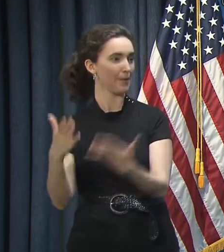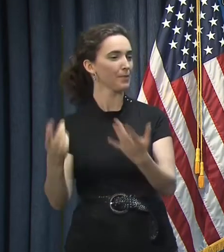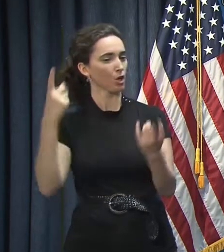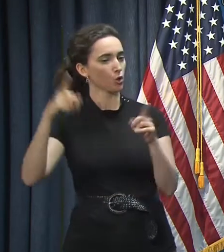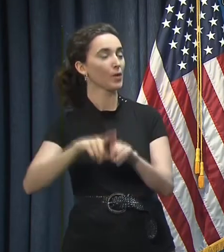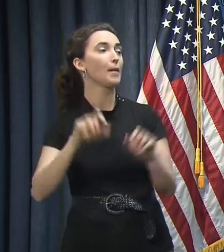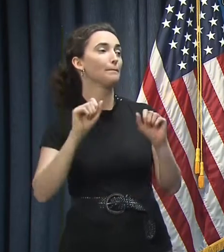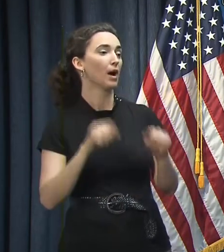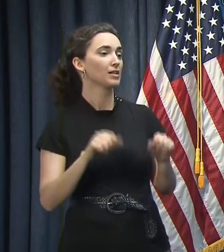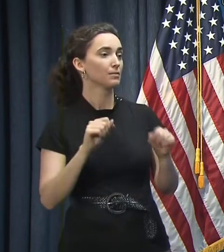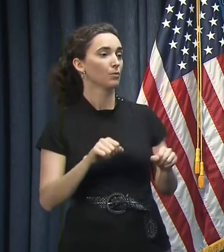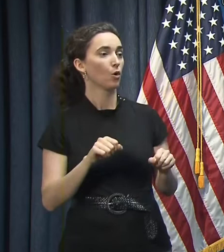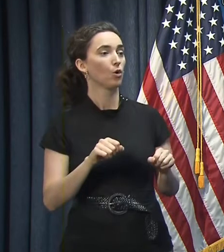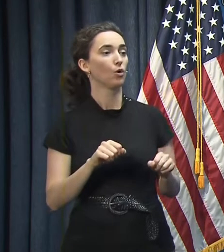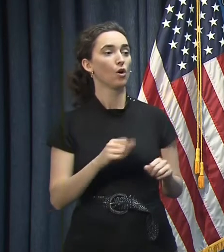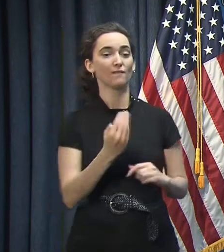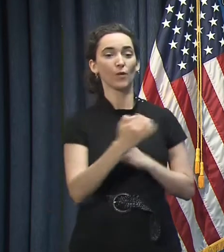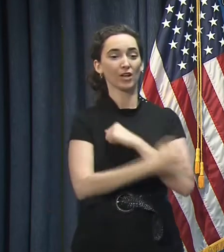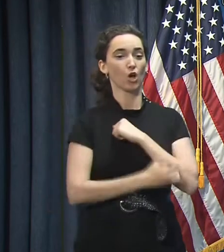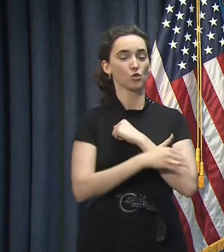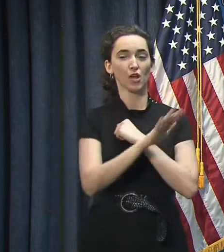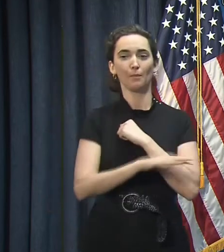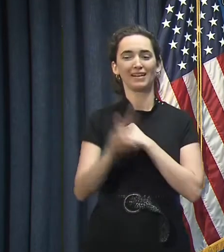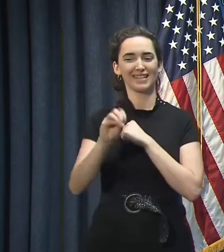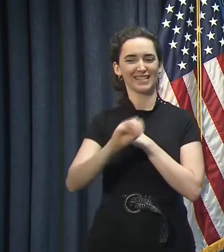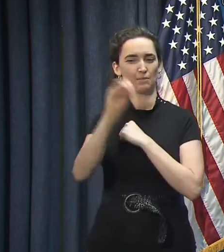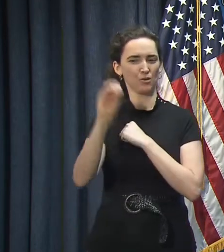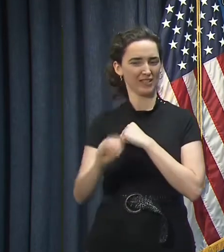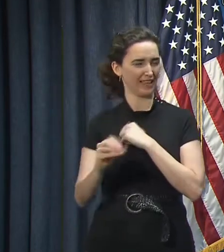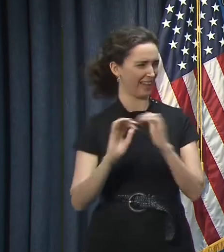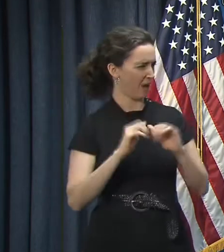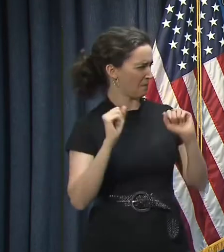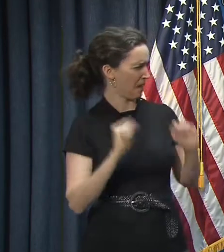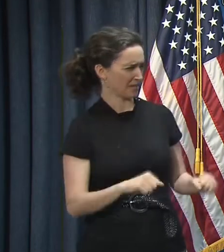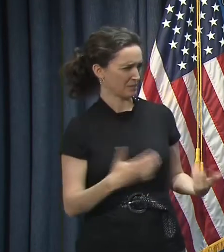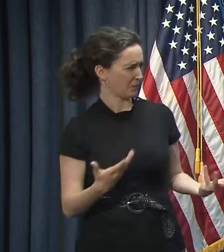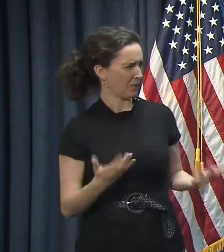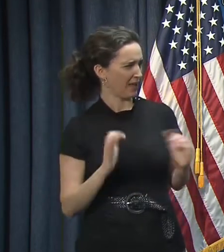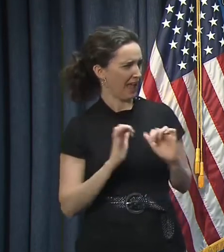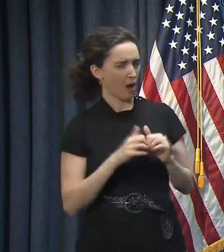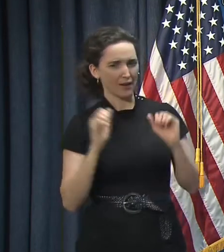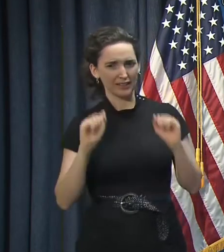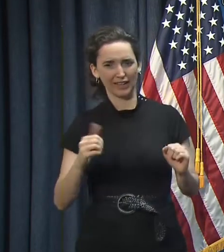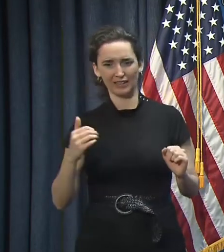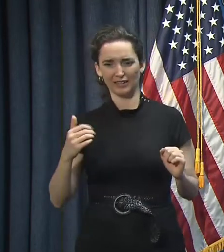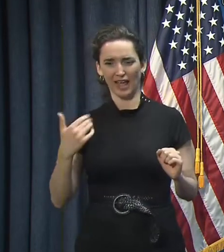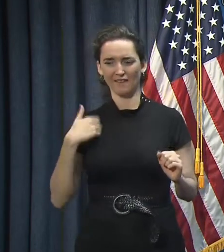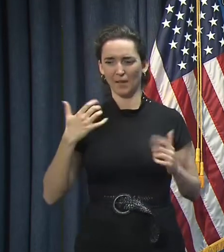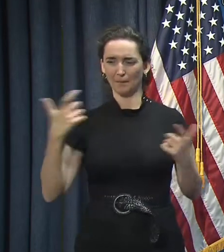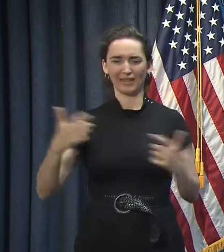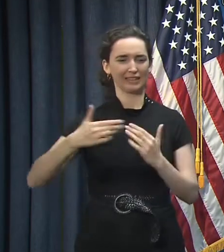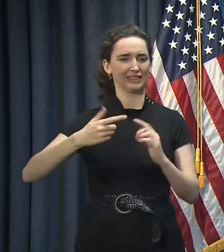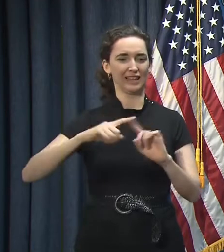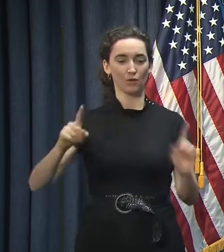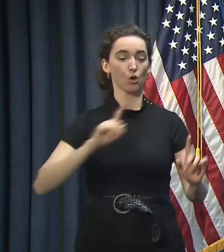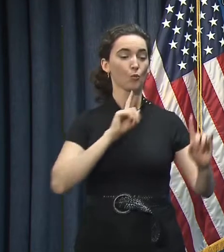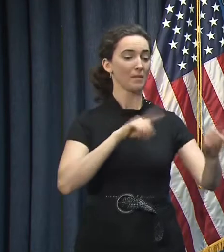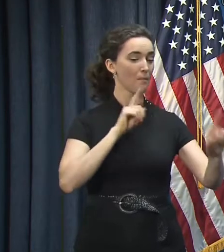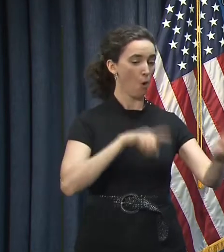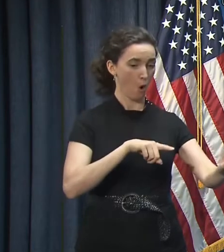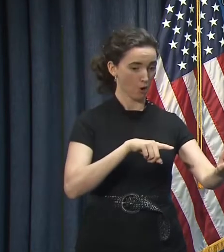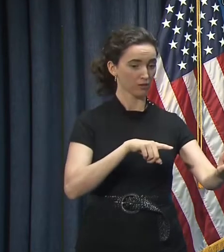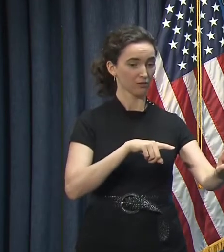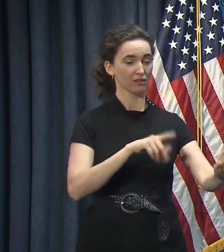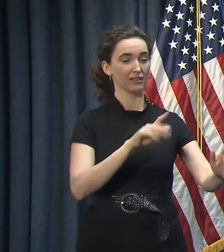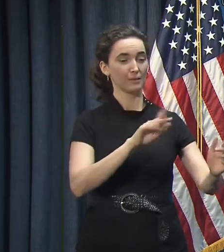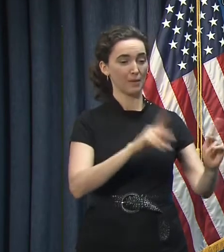as low as 60 percent across 14 countries. How could that be? How is it there could be such a lag or we could be that far off on